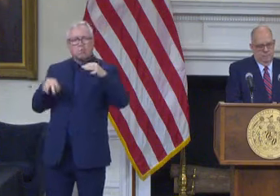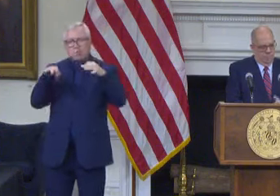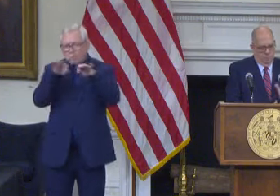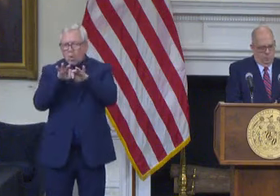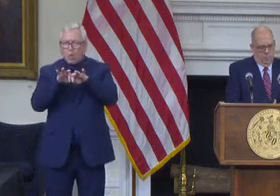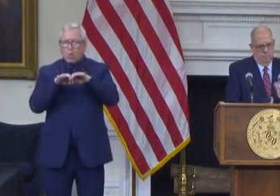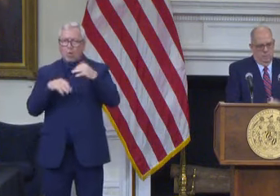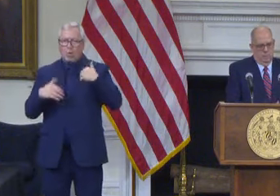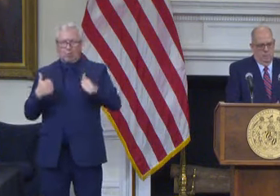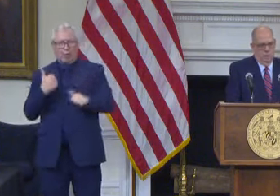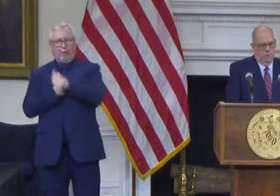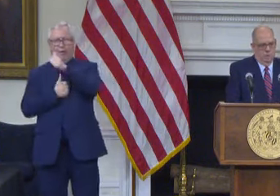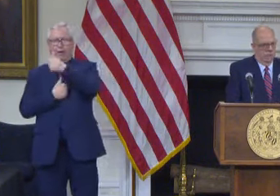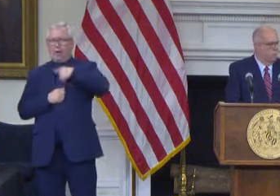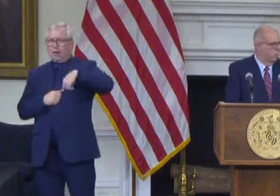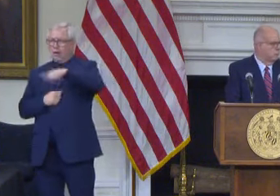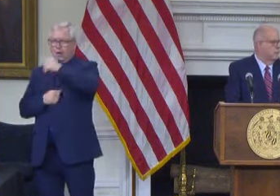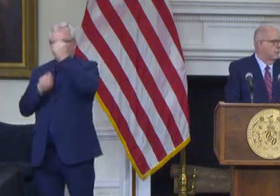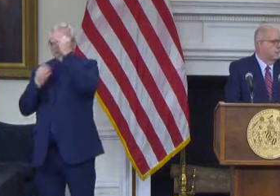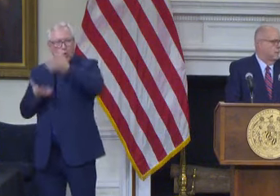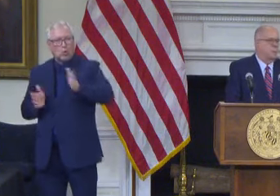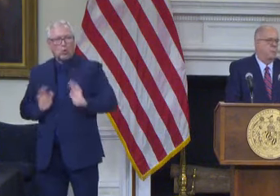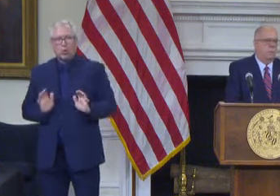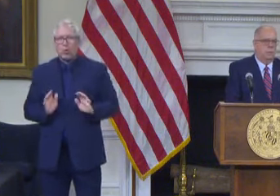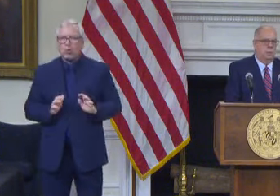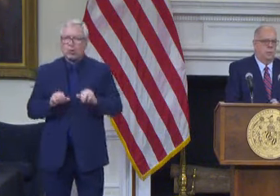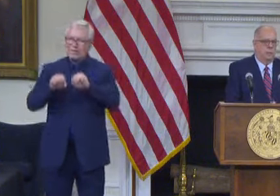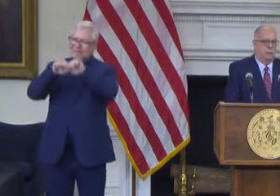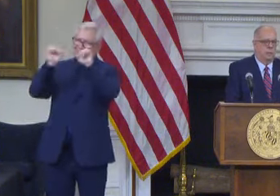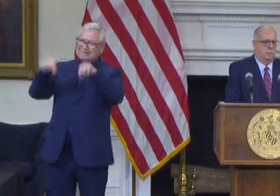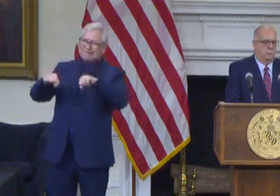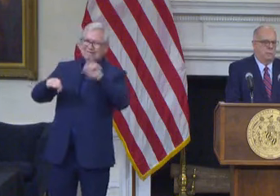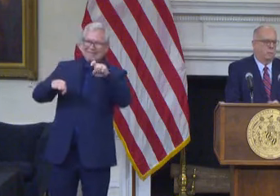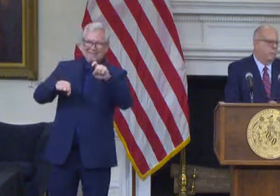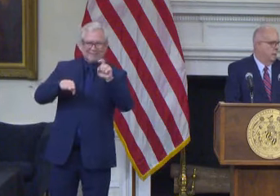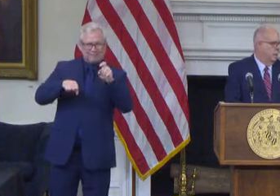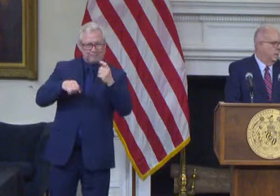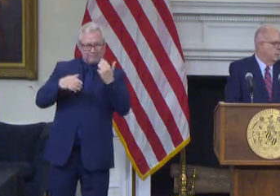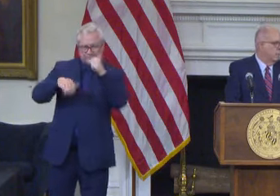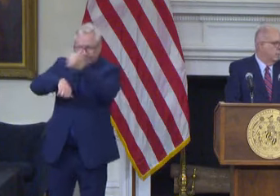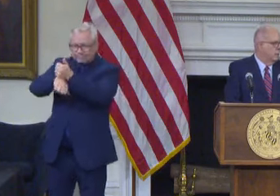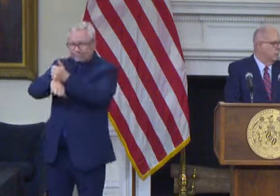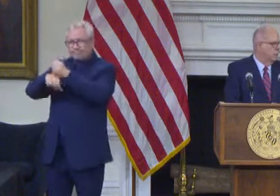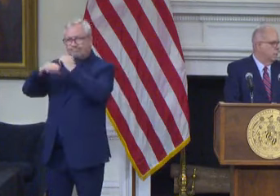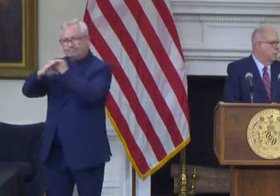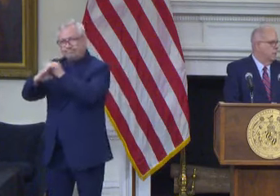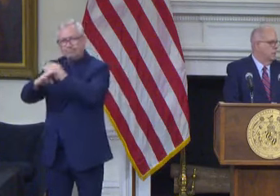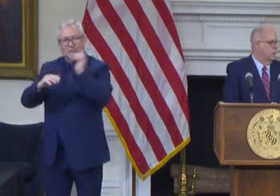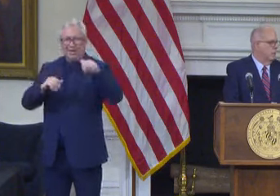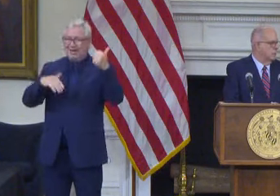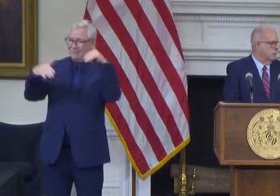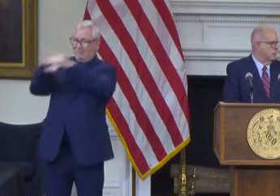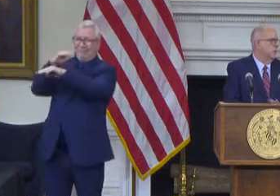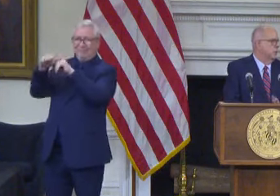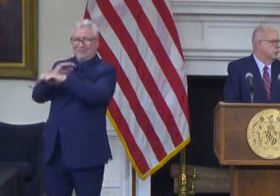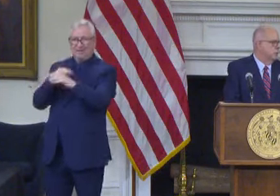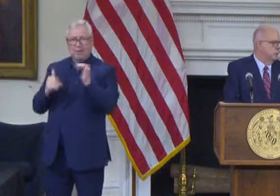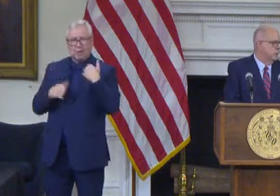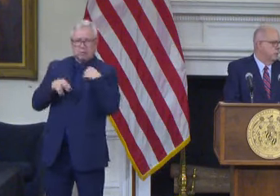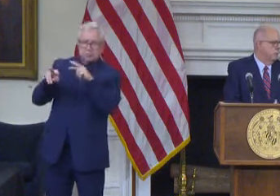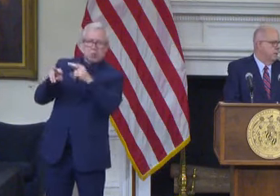this was a you know our system was compromised but at this point it appears to be much much uh less